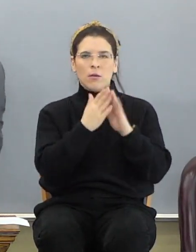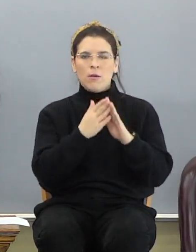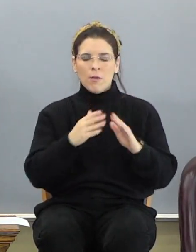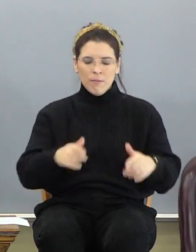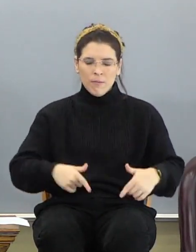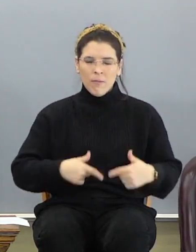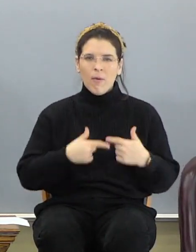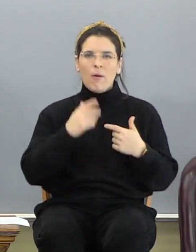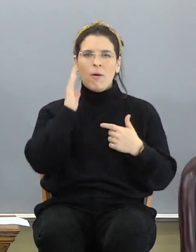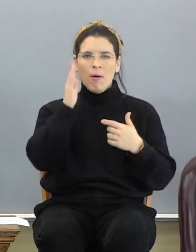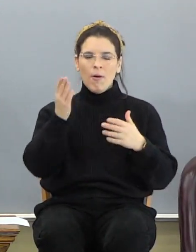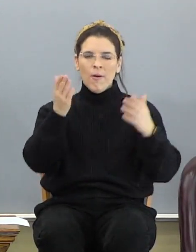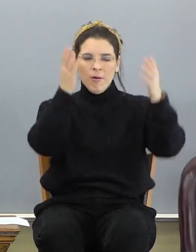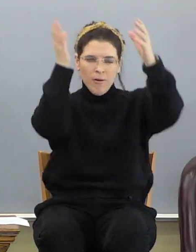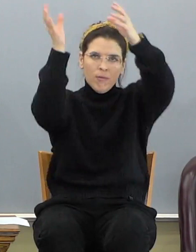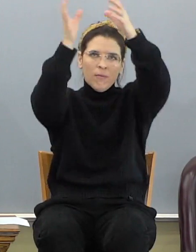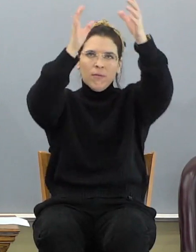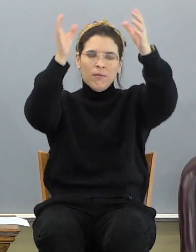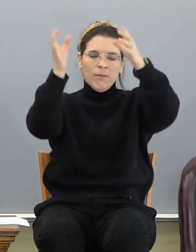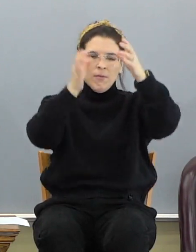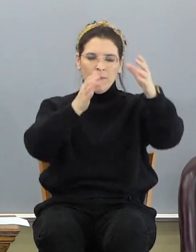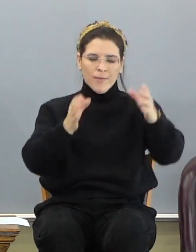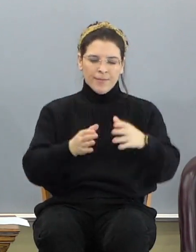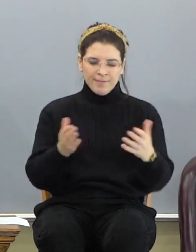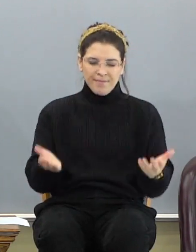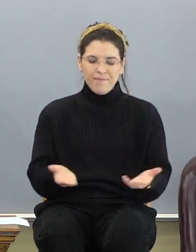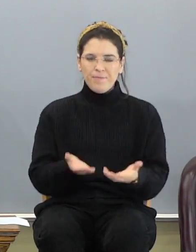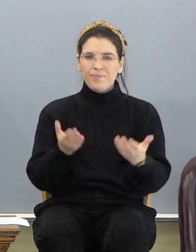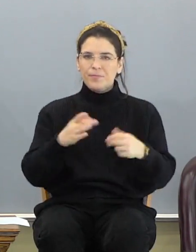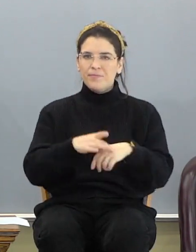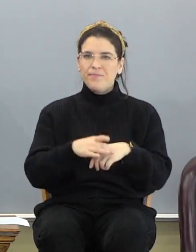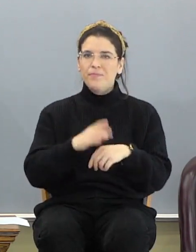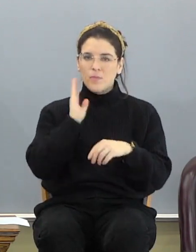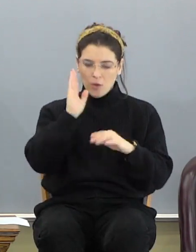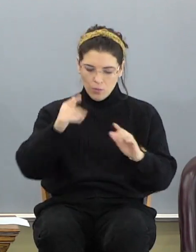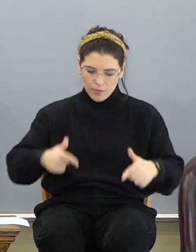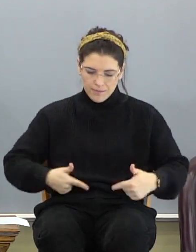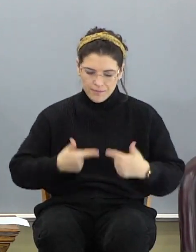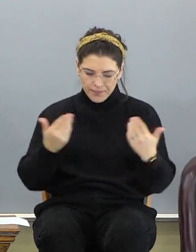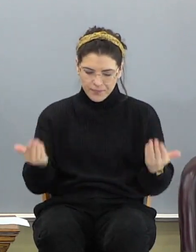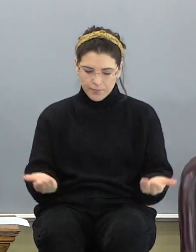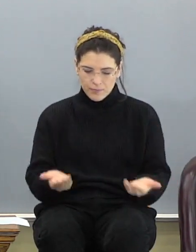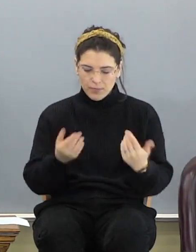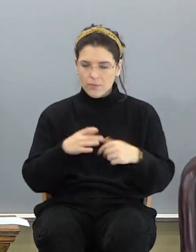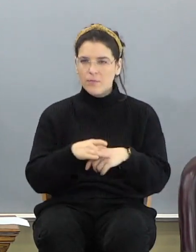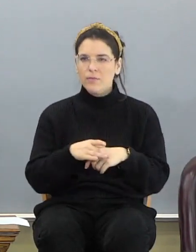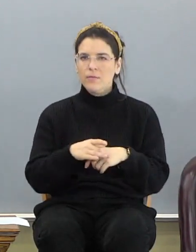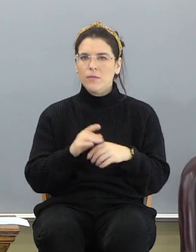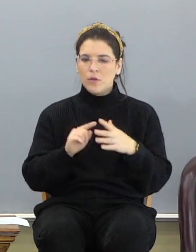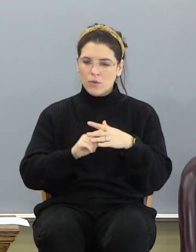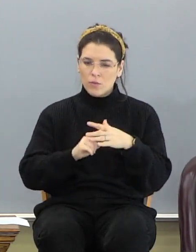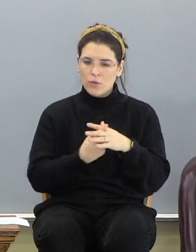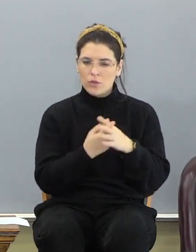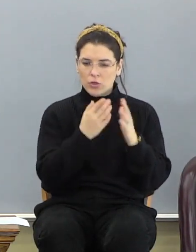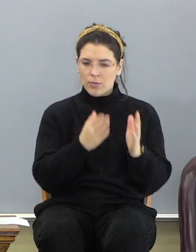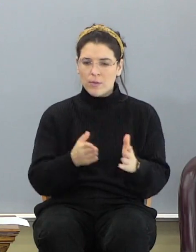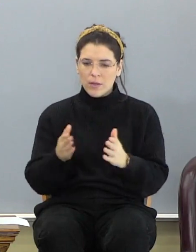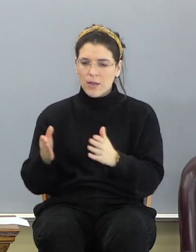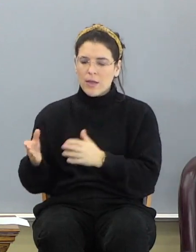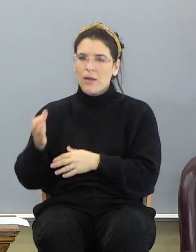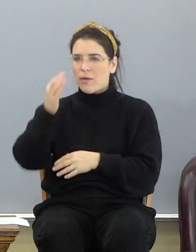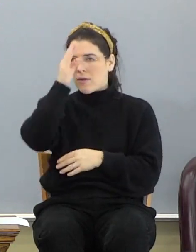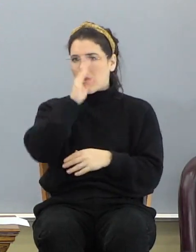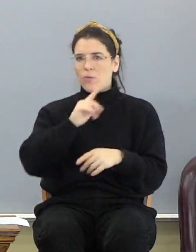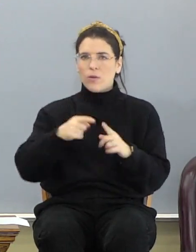He lives, He's going to bring it down to the earth, and it's going to dwell on the earth. The original intention of God in Genesis chapter